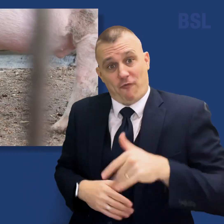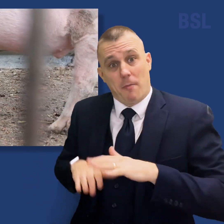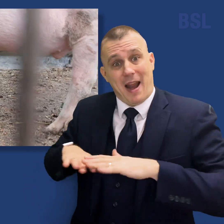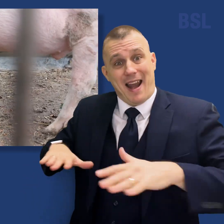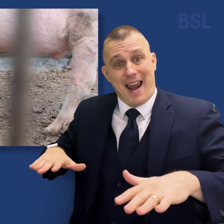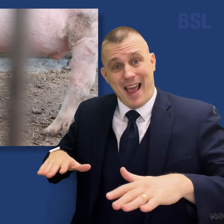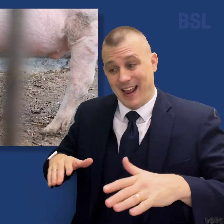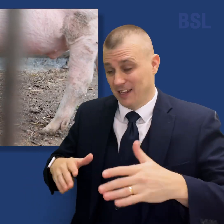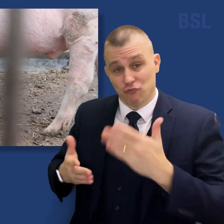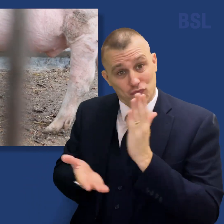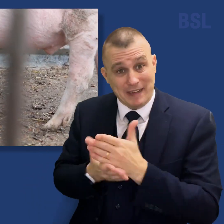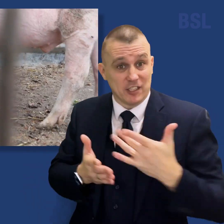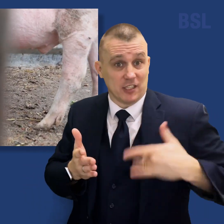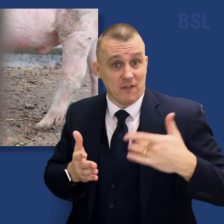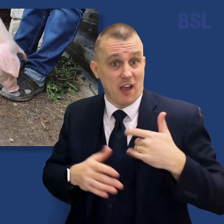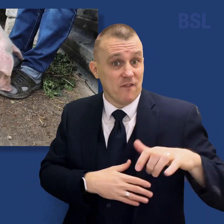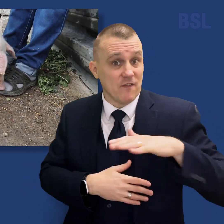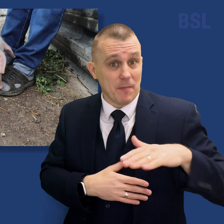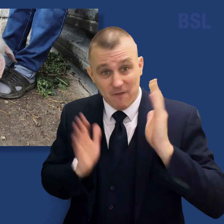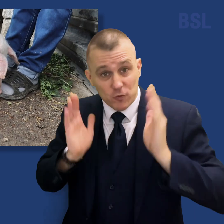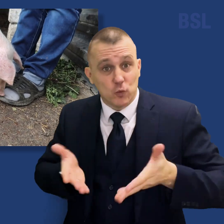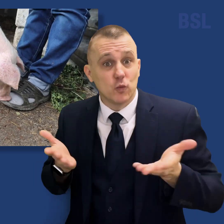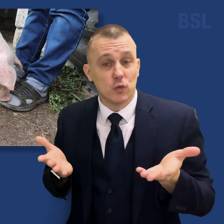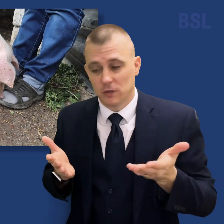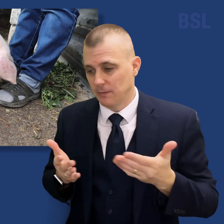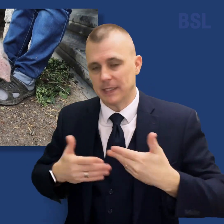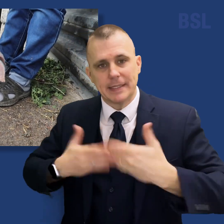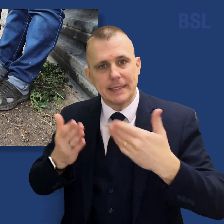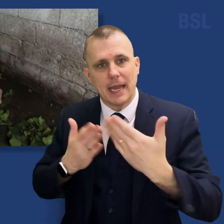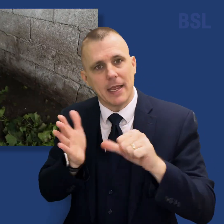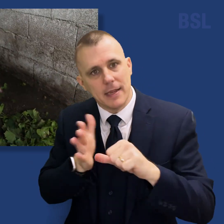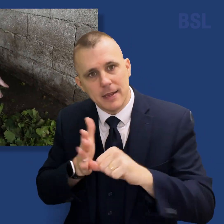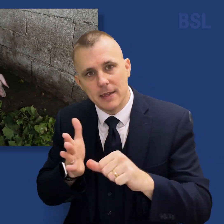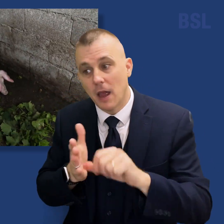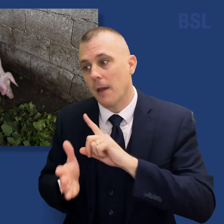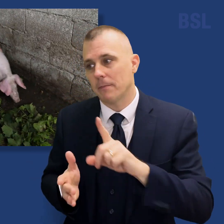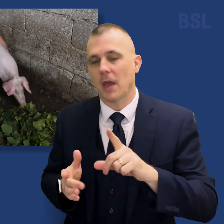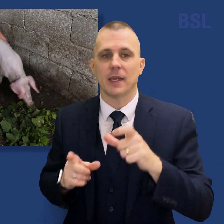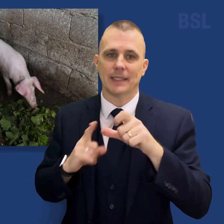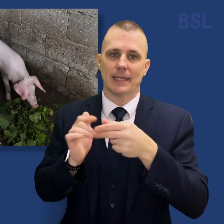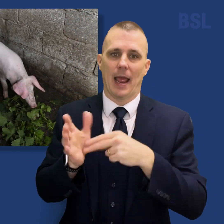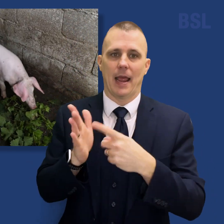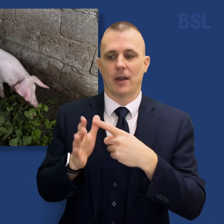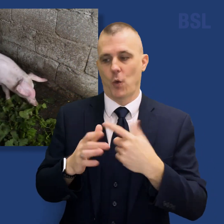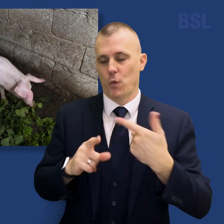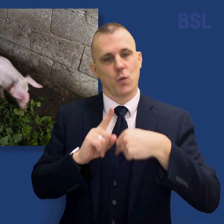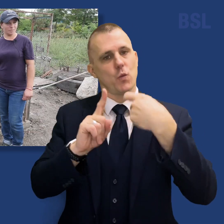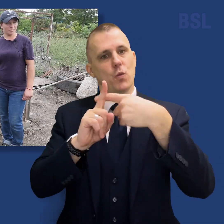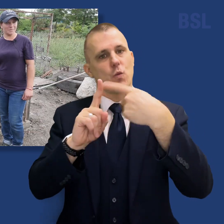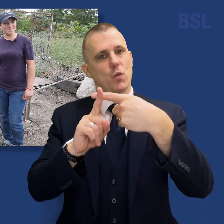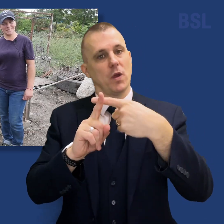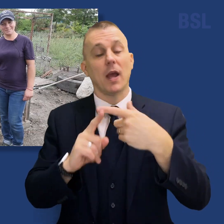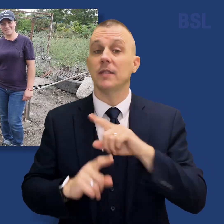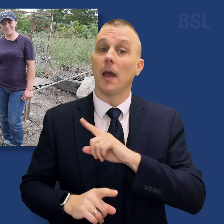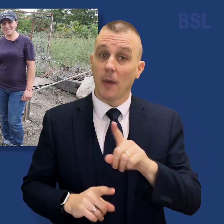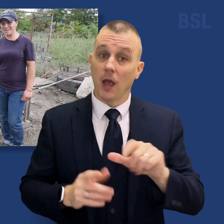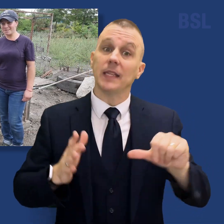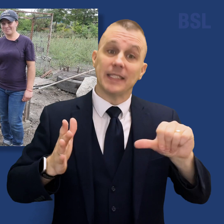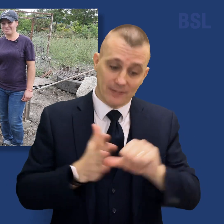is a matter of survival for many families. But despite the daily challenges, Diana remains optimistic. There are difficulties, but